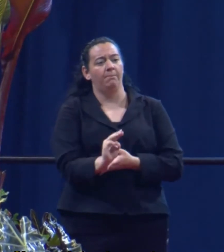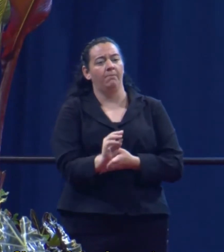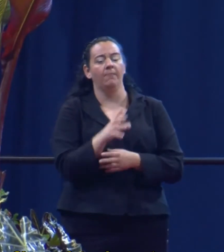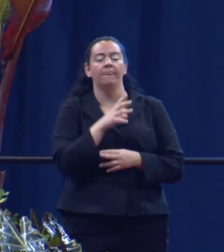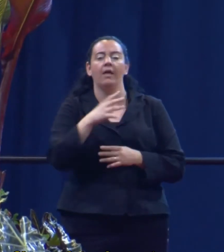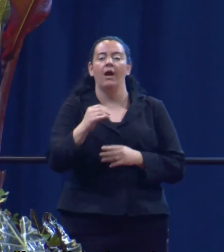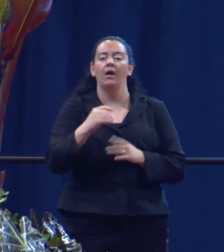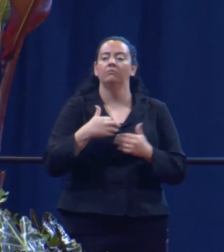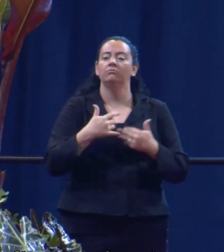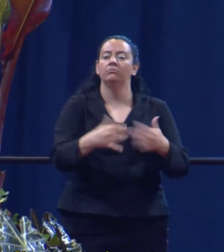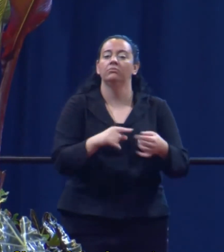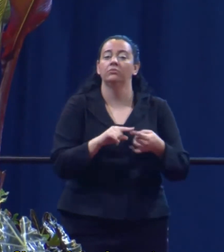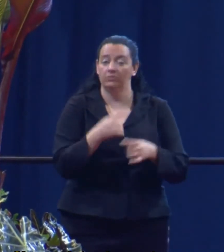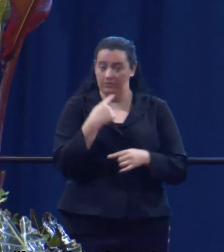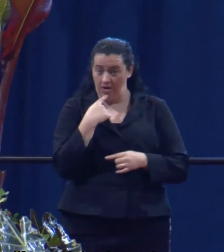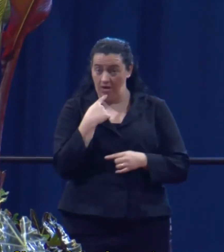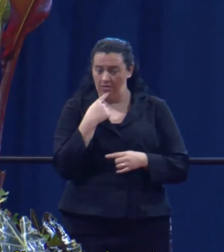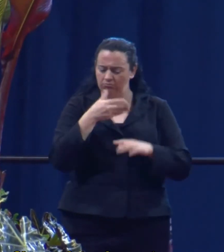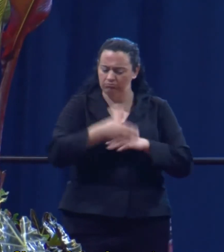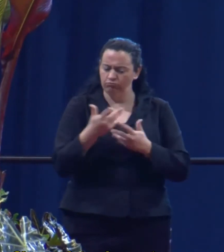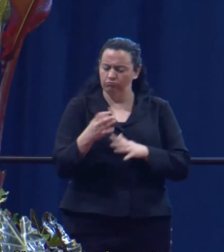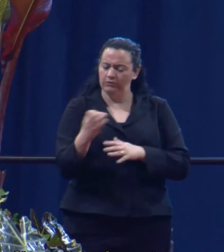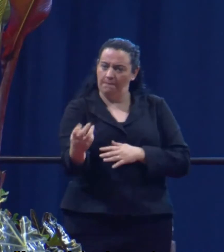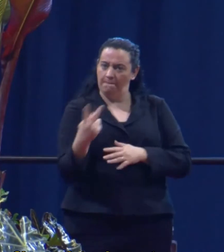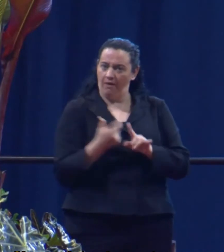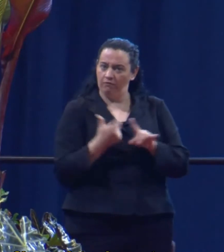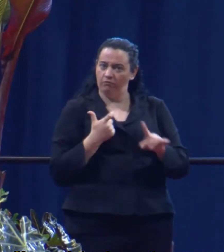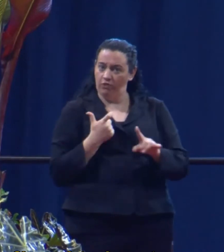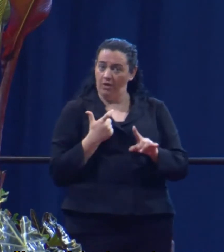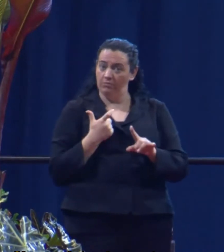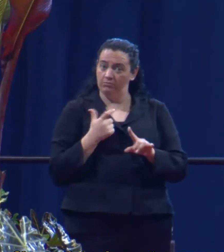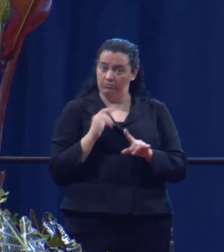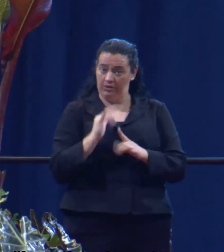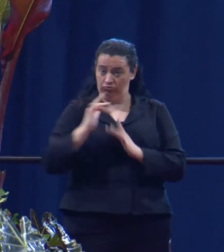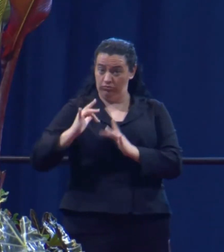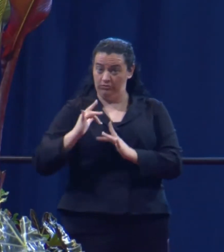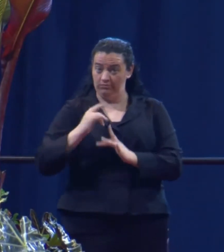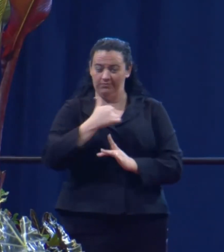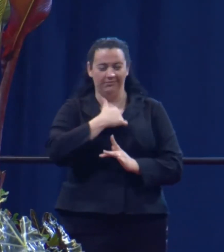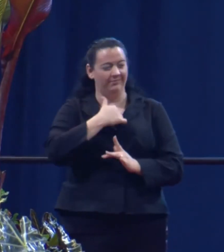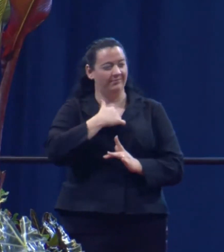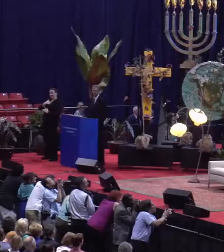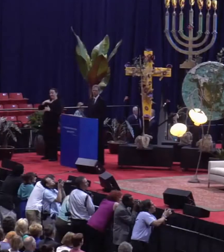on to say that when he returned from that trip, he was a changed man.